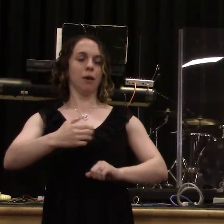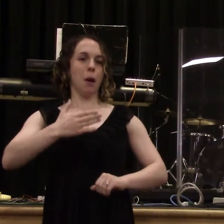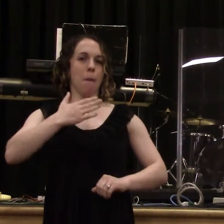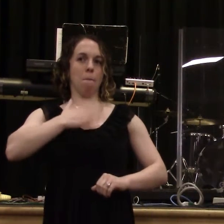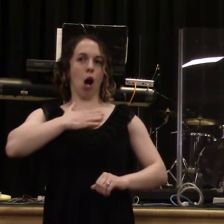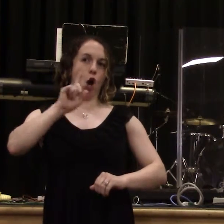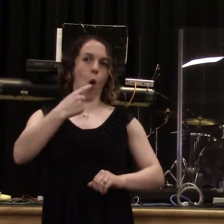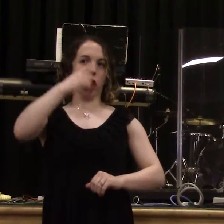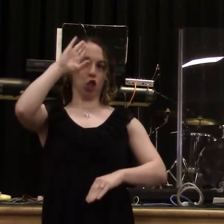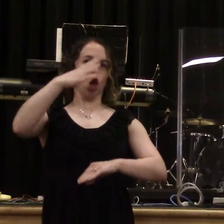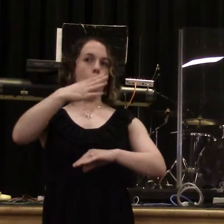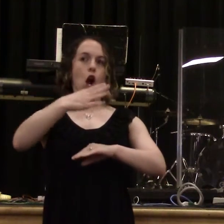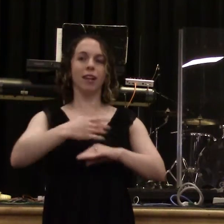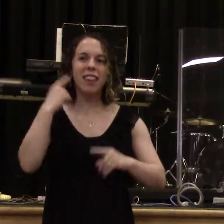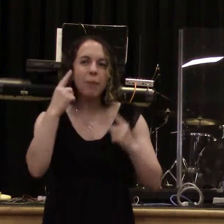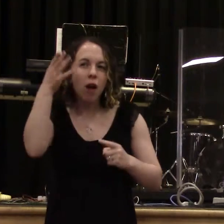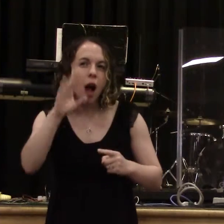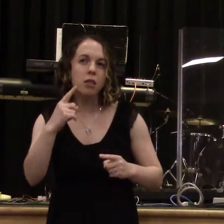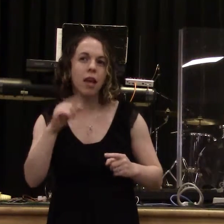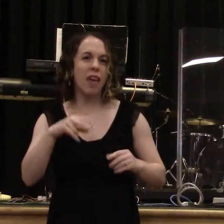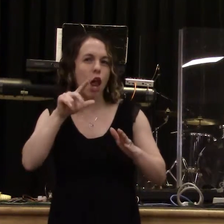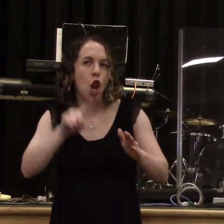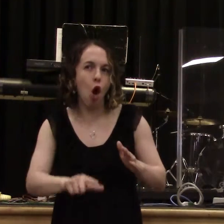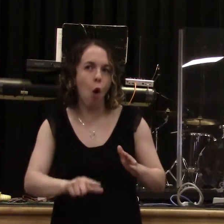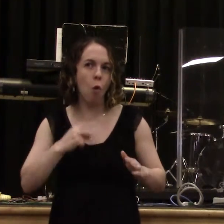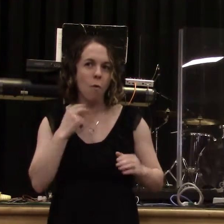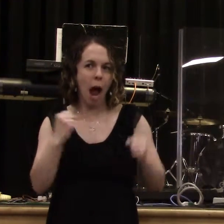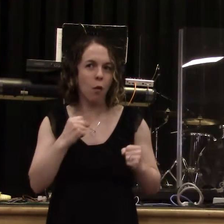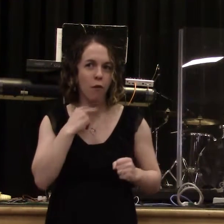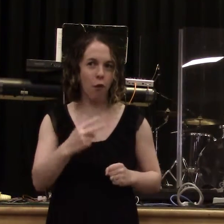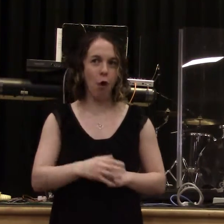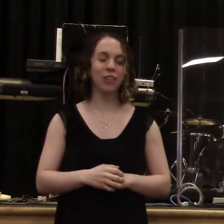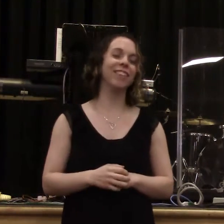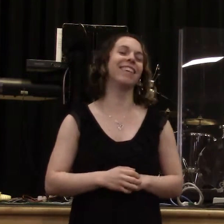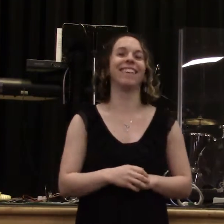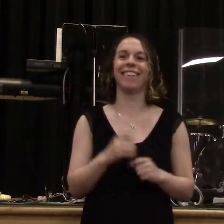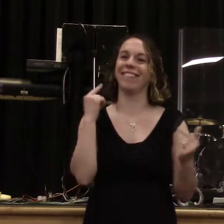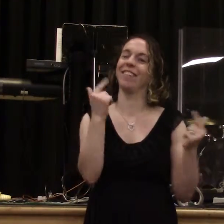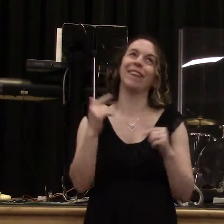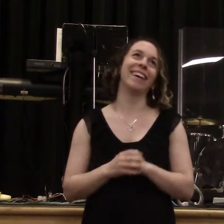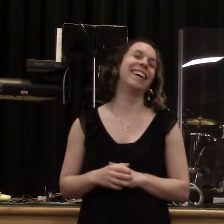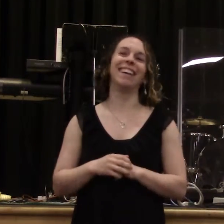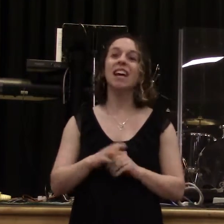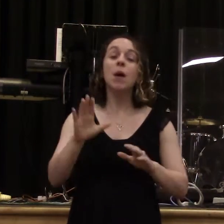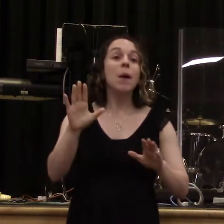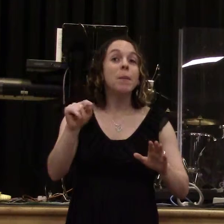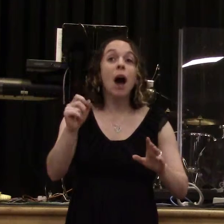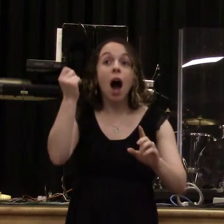One, two, three. Son of God. Okay. And that's the feeling of this. Because he's the Son of